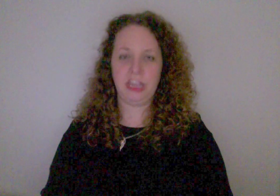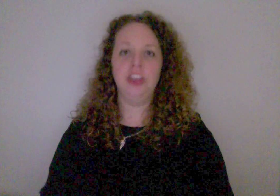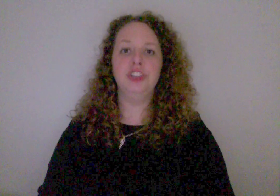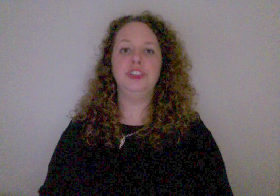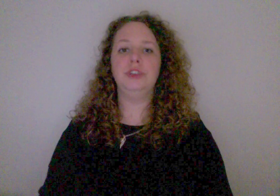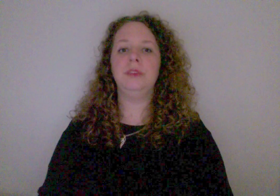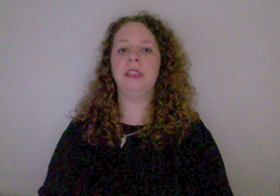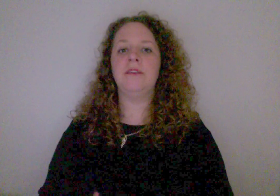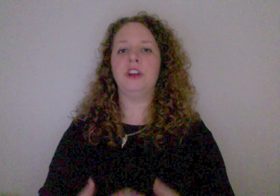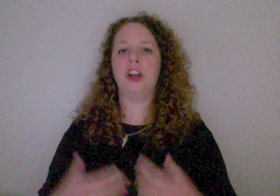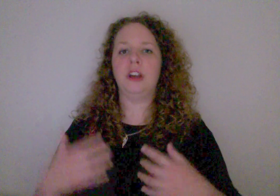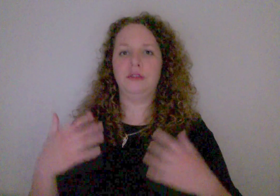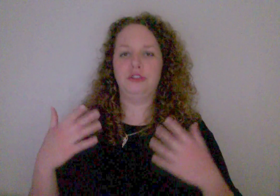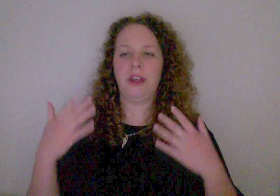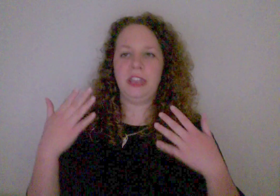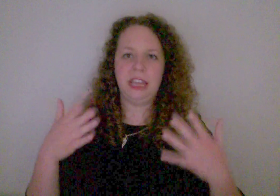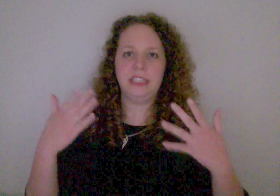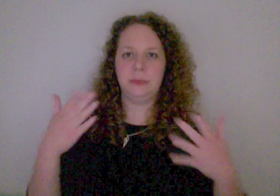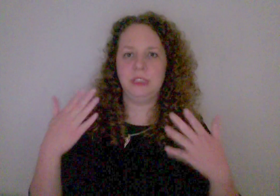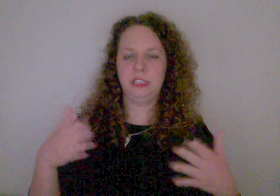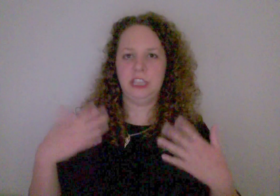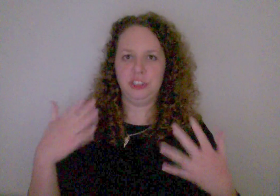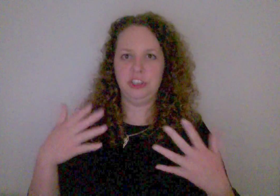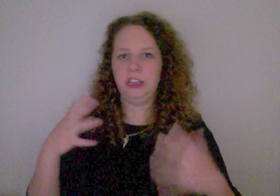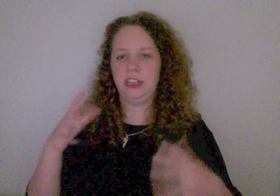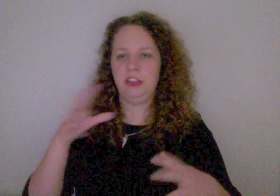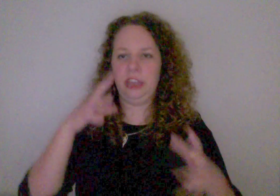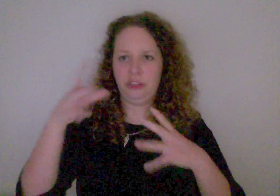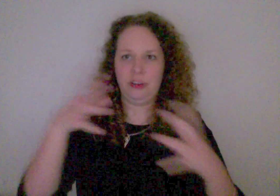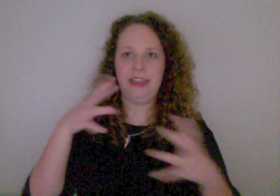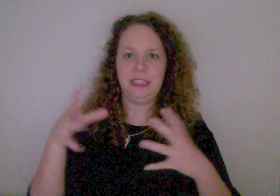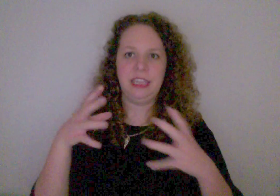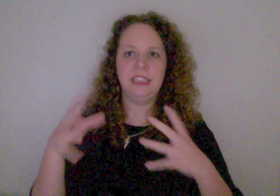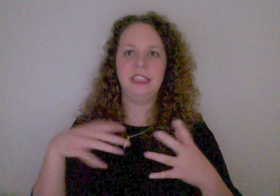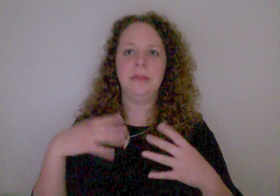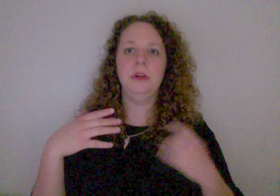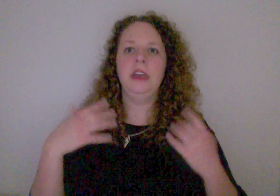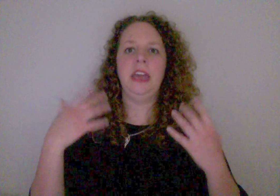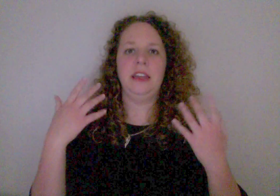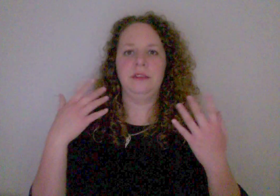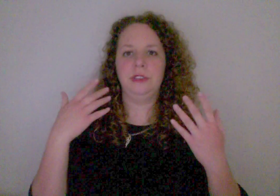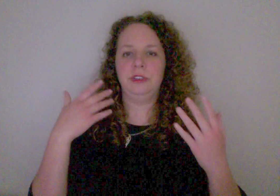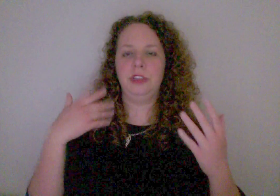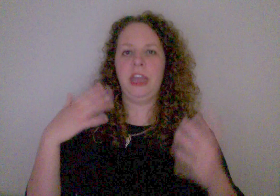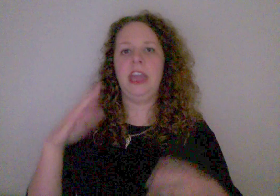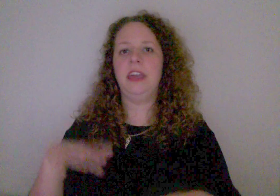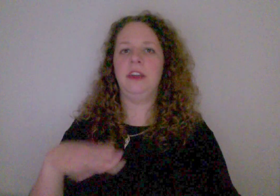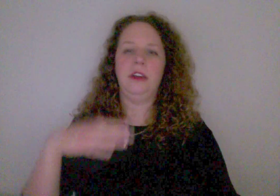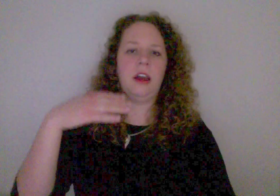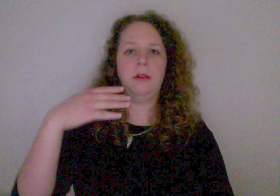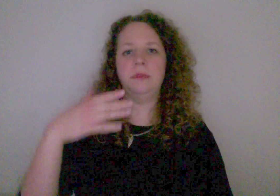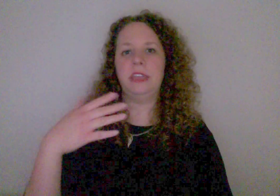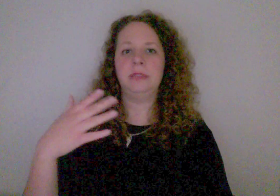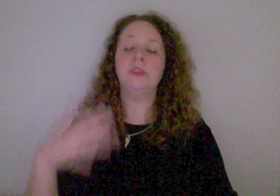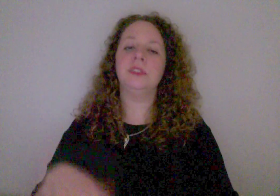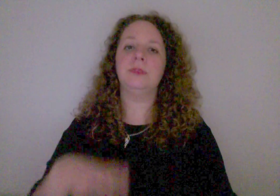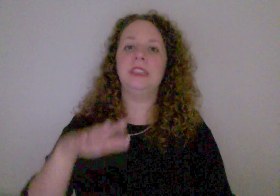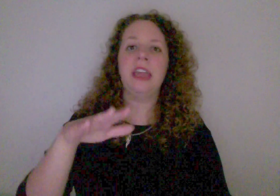So you would never try and get someone's attention and like try to sign to them and hey, like someone would say, hey